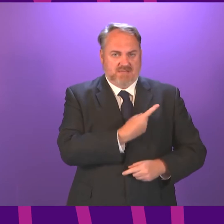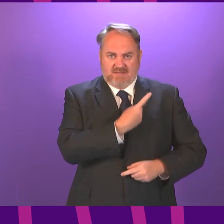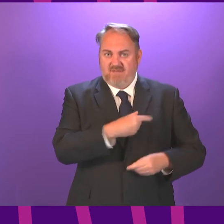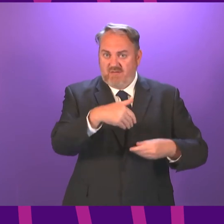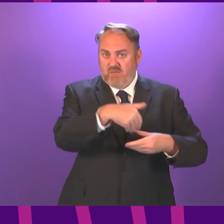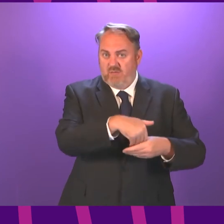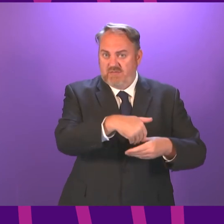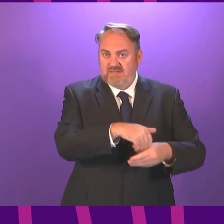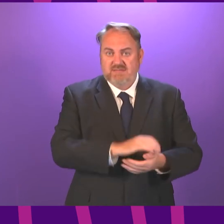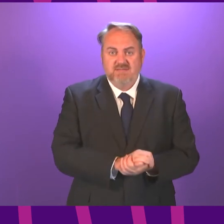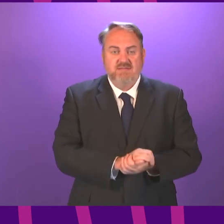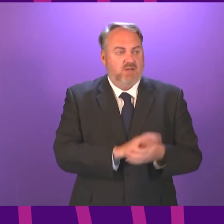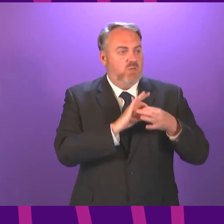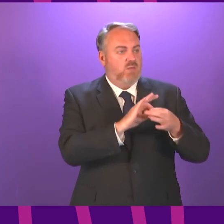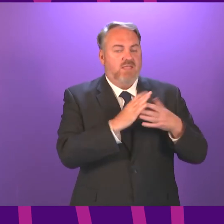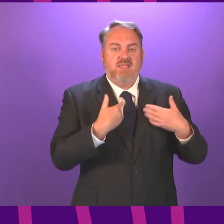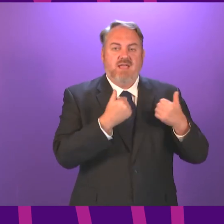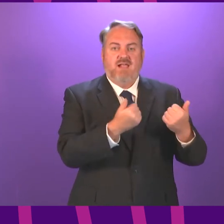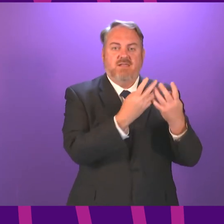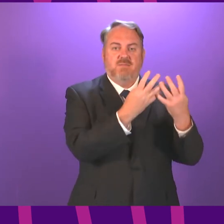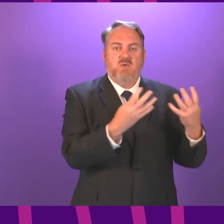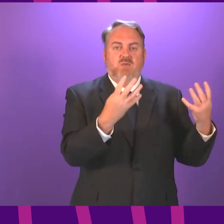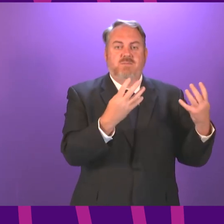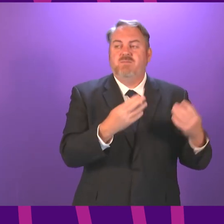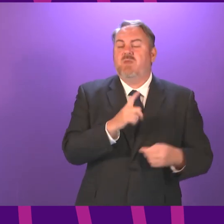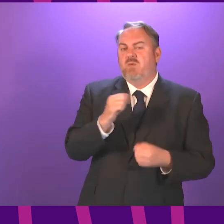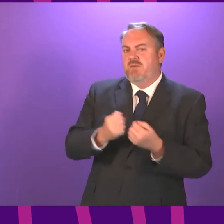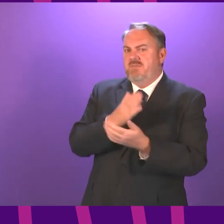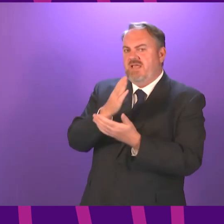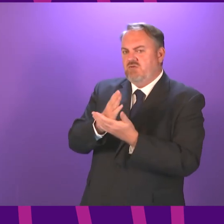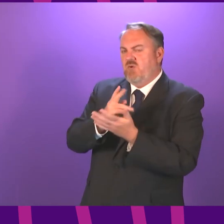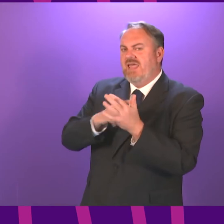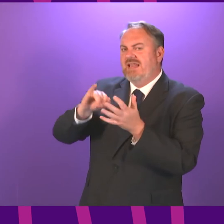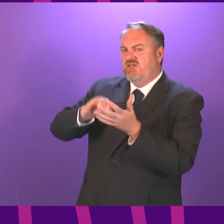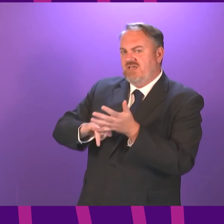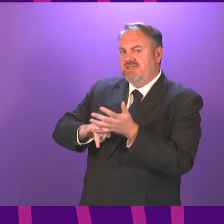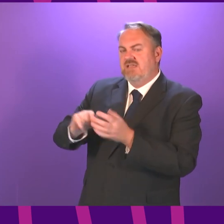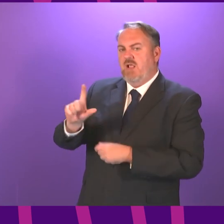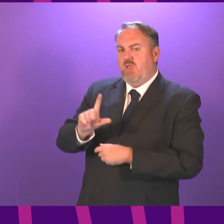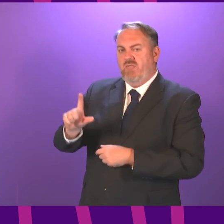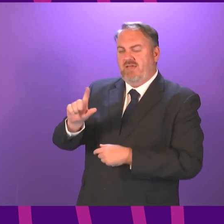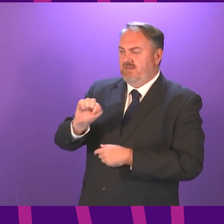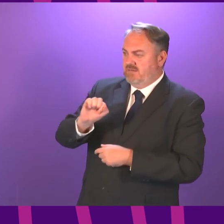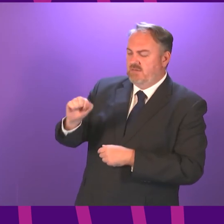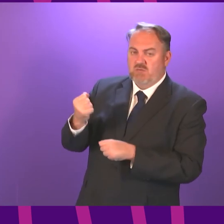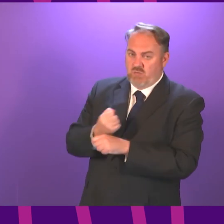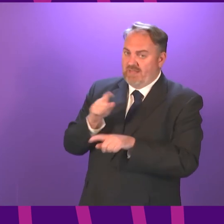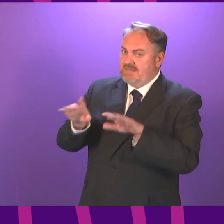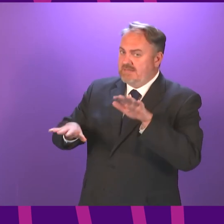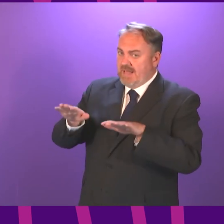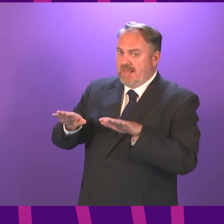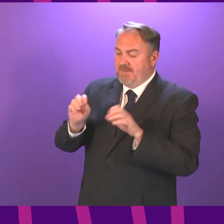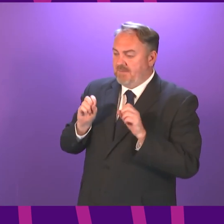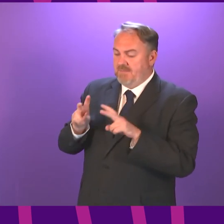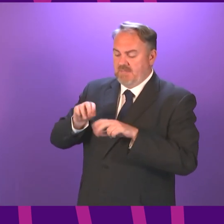and I will ask the health secretary to ensure that NHS Lothian is doing likewise with local members so that there is an understanding